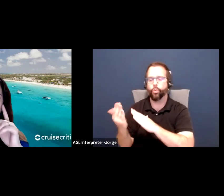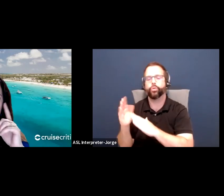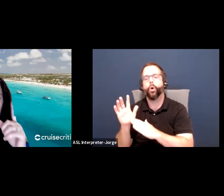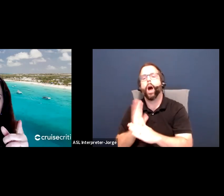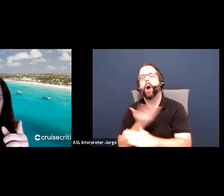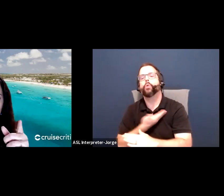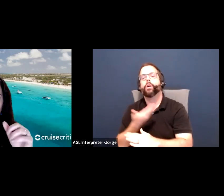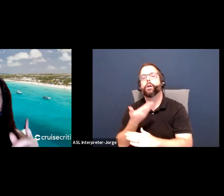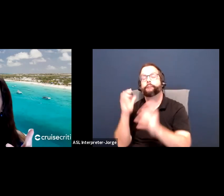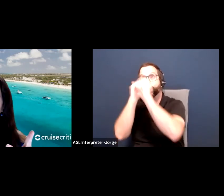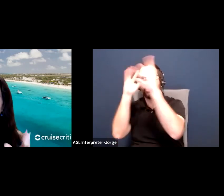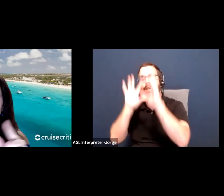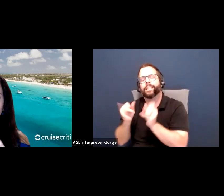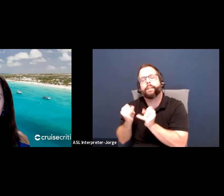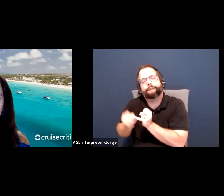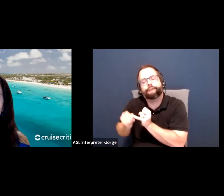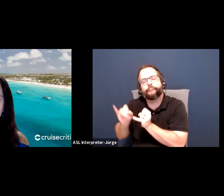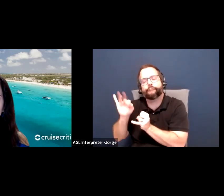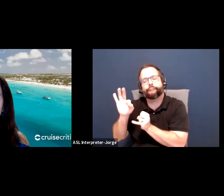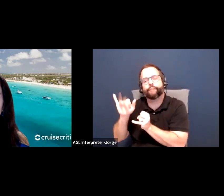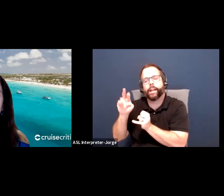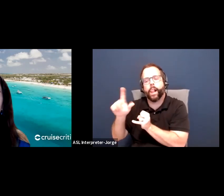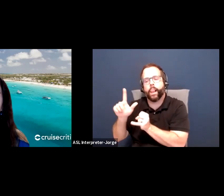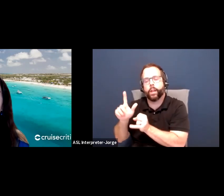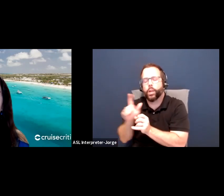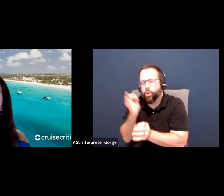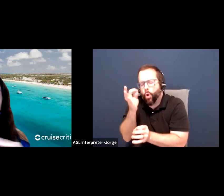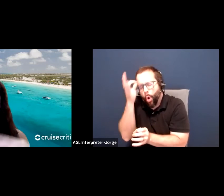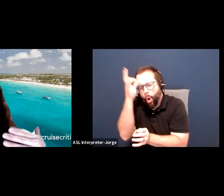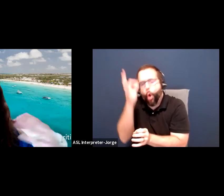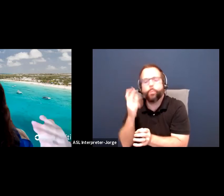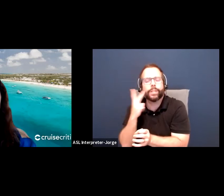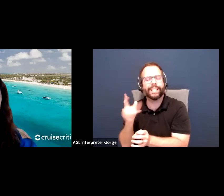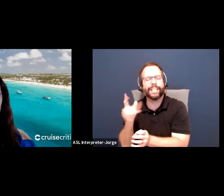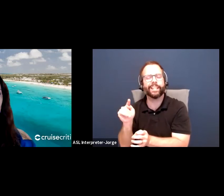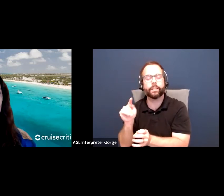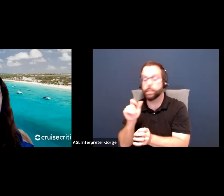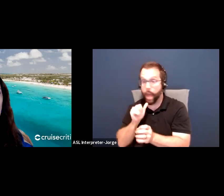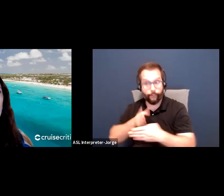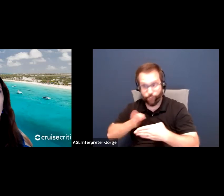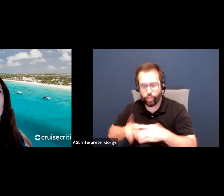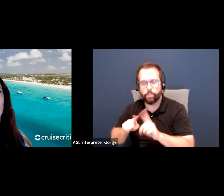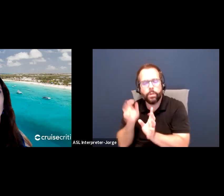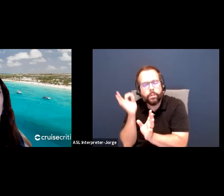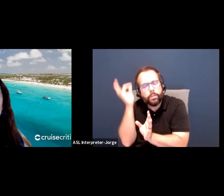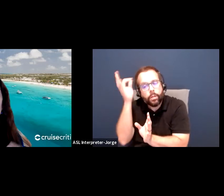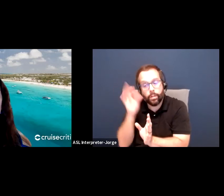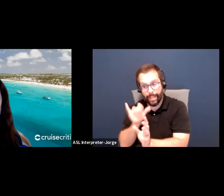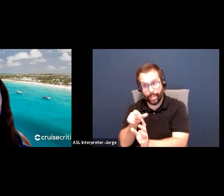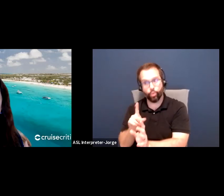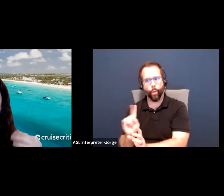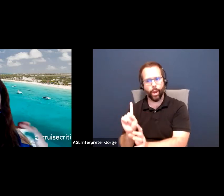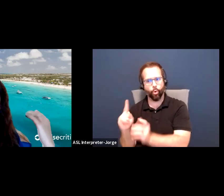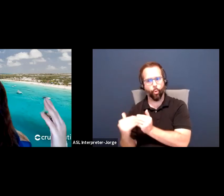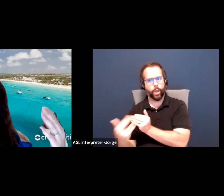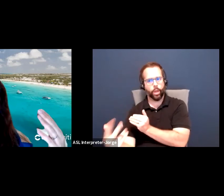You can almost see it. It's not totally done like in this house, but this is where we want to go. And so like the center I